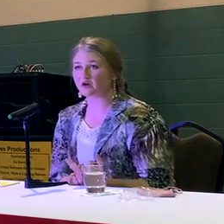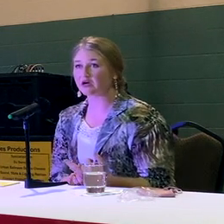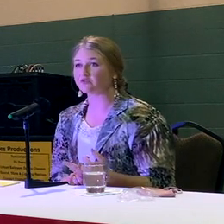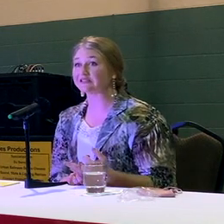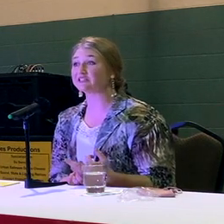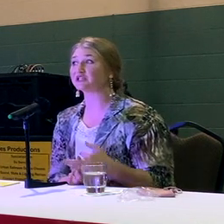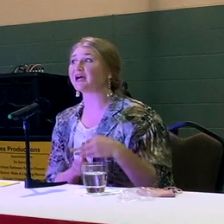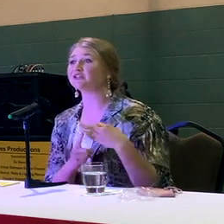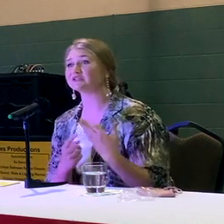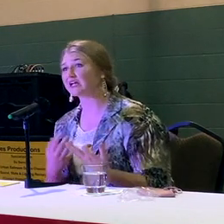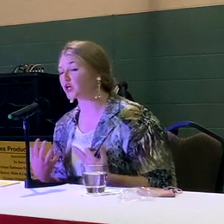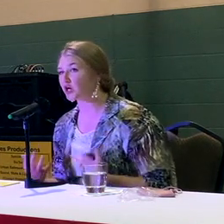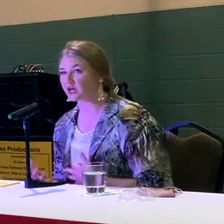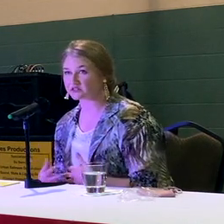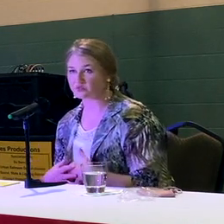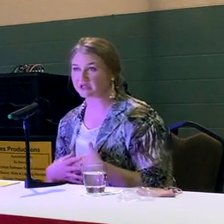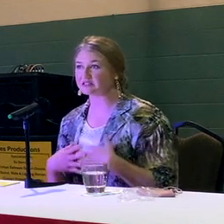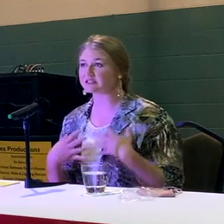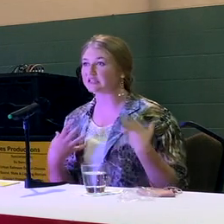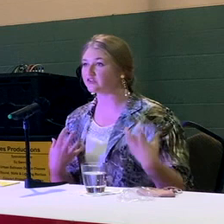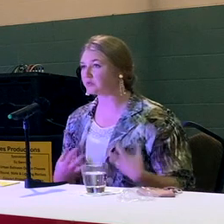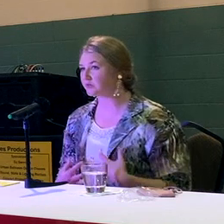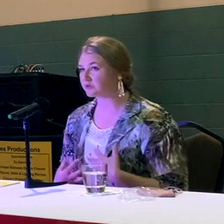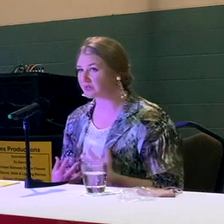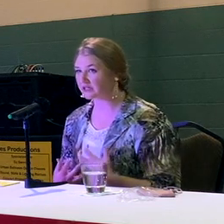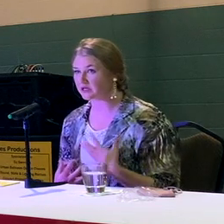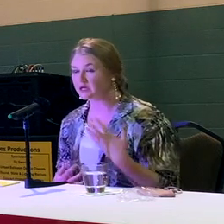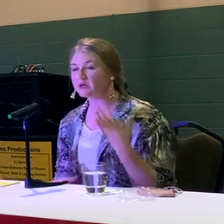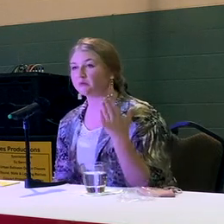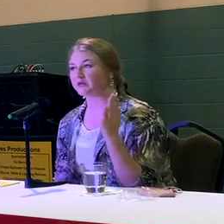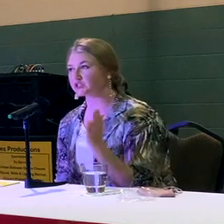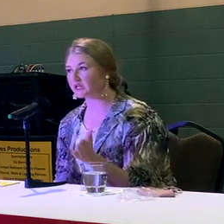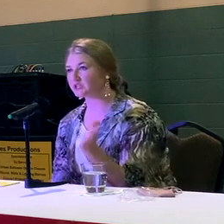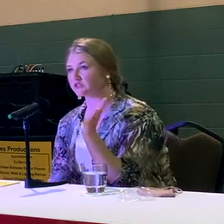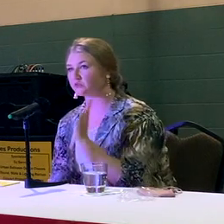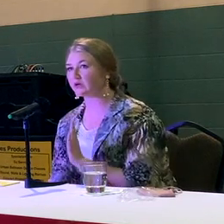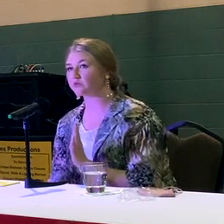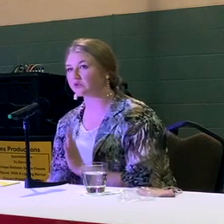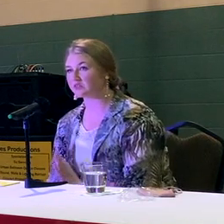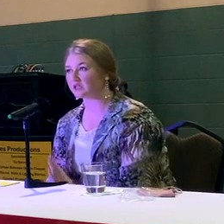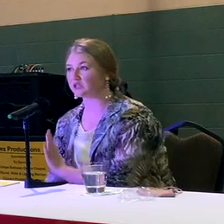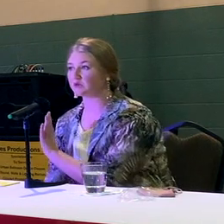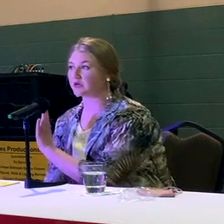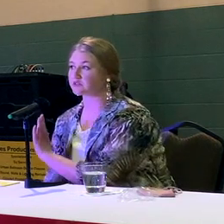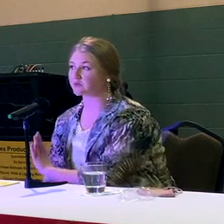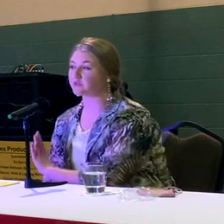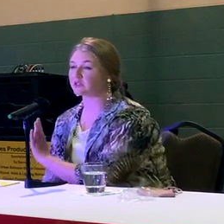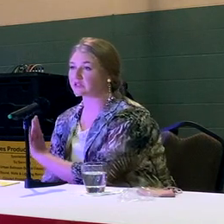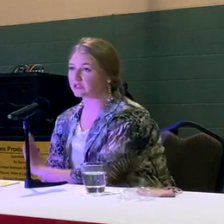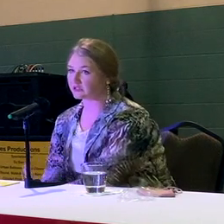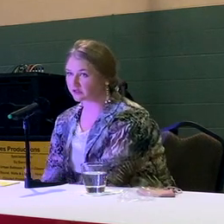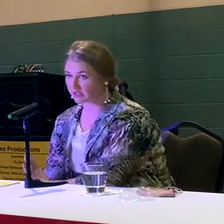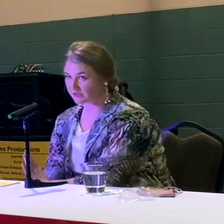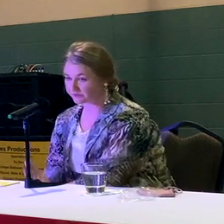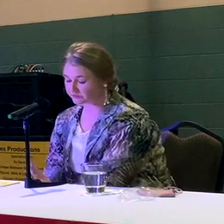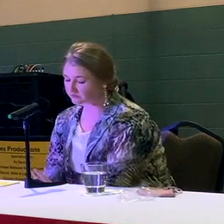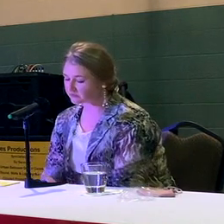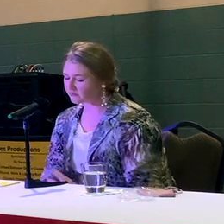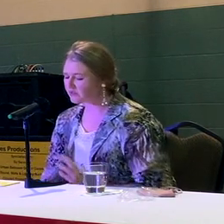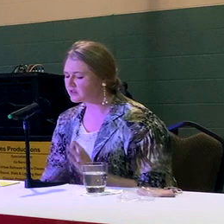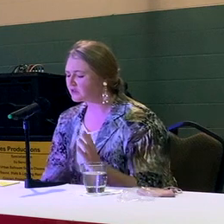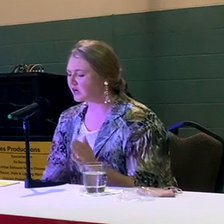worry about covering childcare costs. We can save people money by changing the way we're thinking about something like internet.